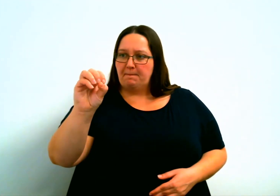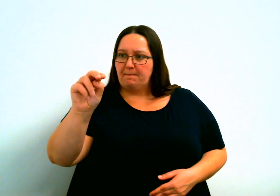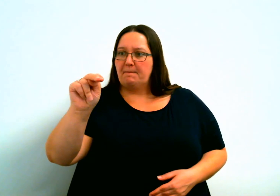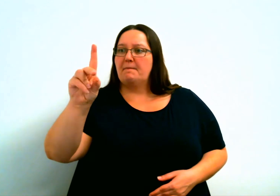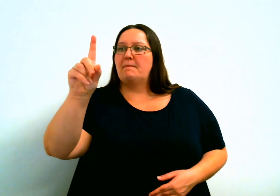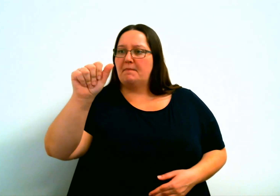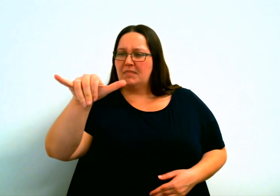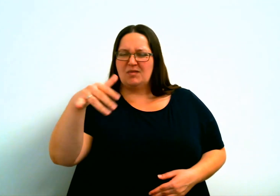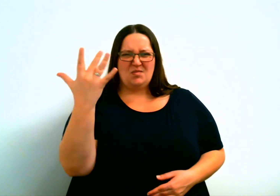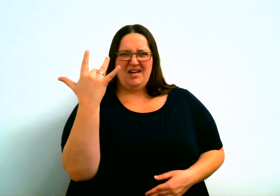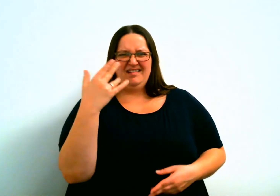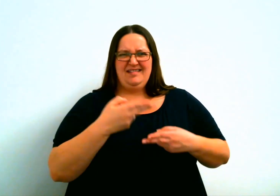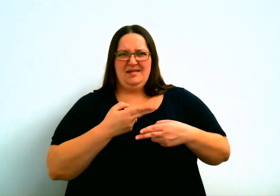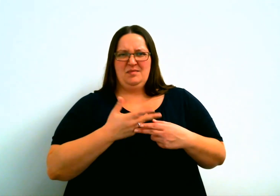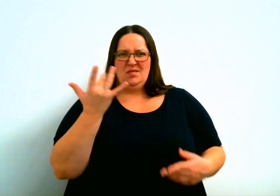Monday? Why is that?